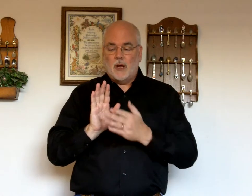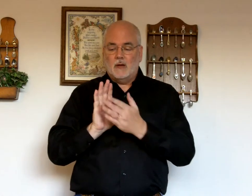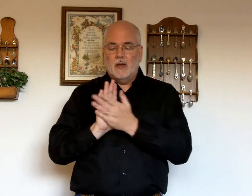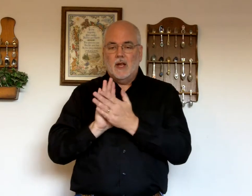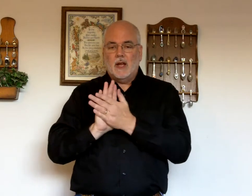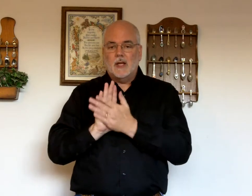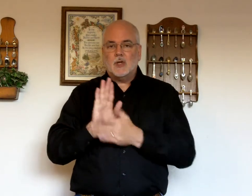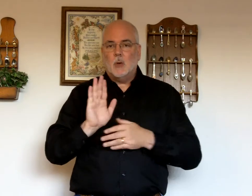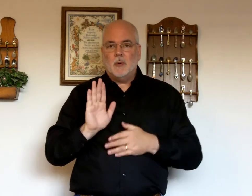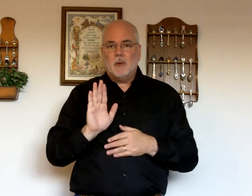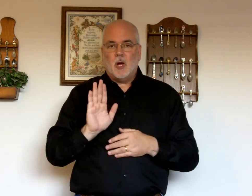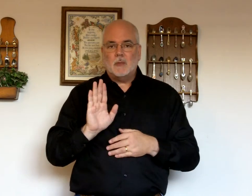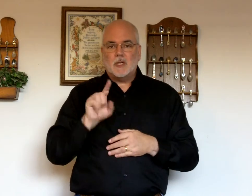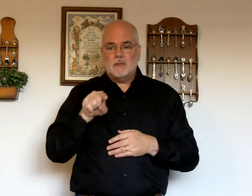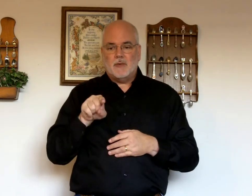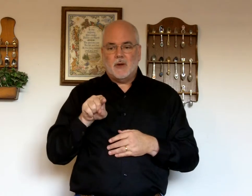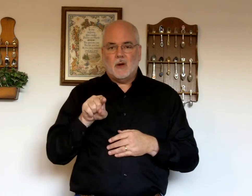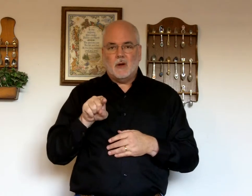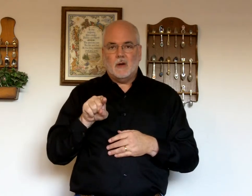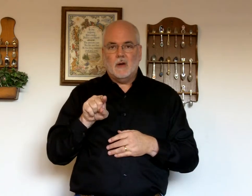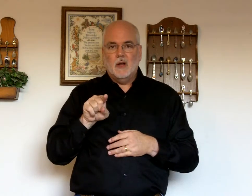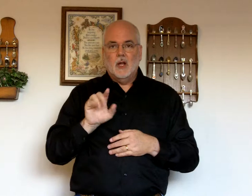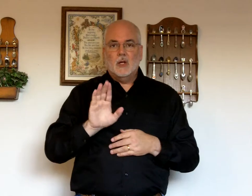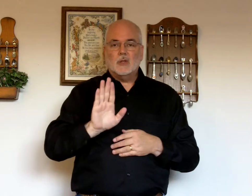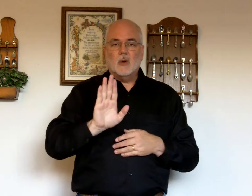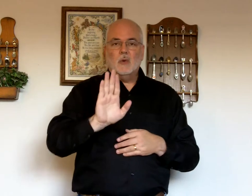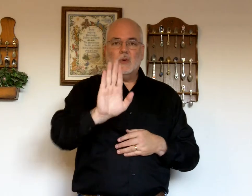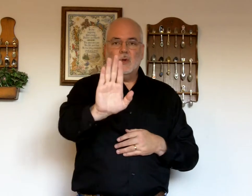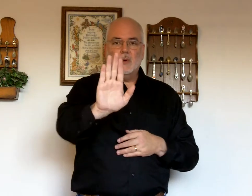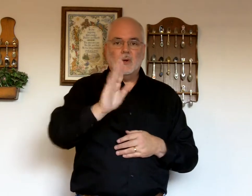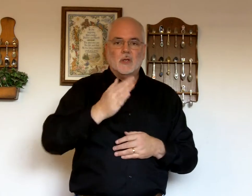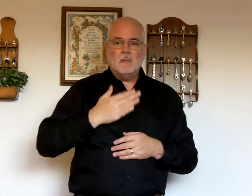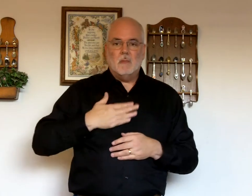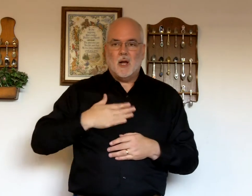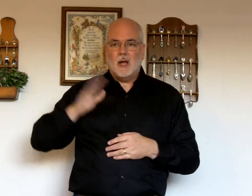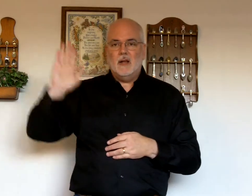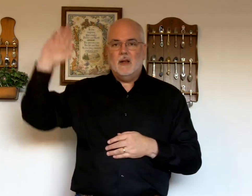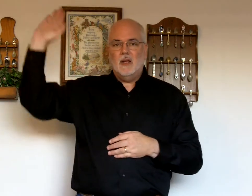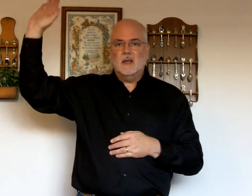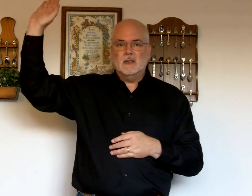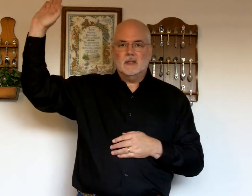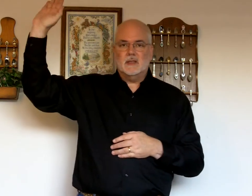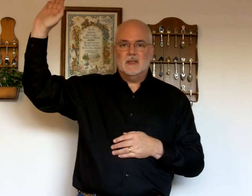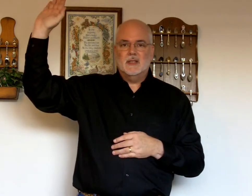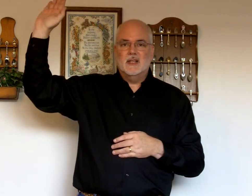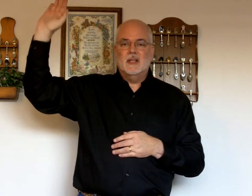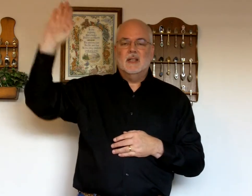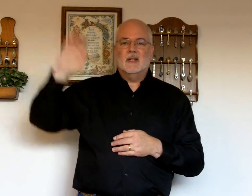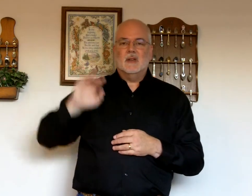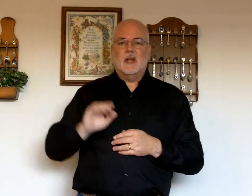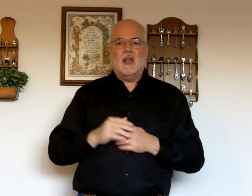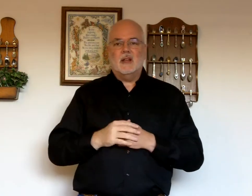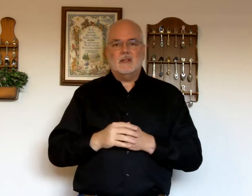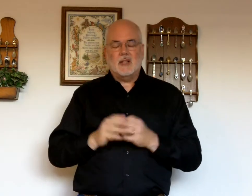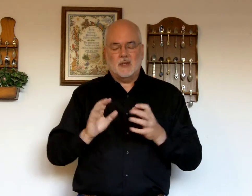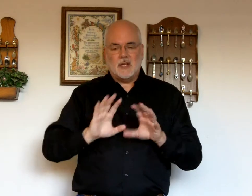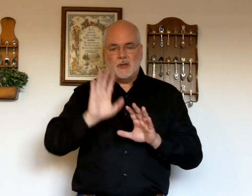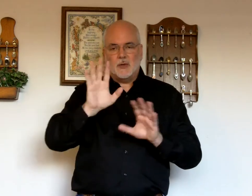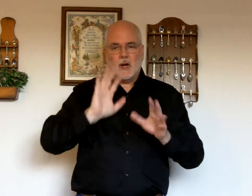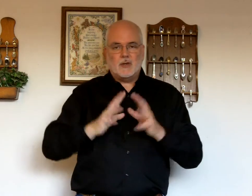is an open palm instead of a finger. So, yours. Mine. His. Okay? To understand the direction